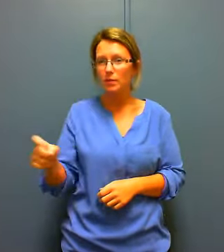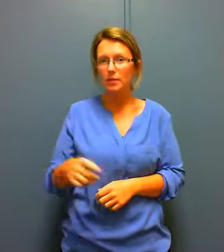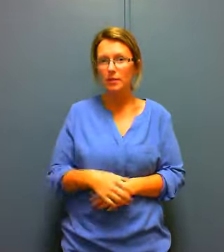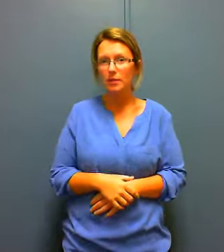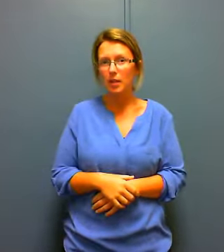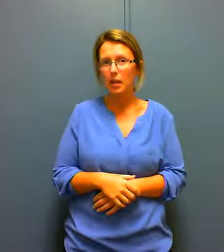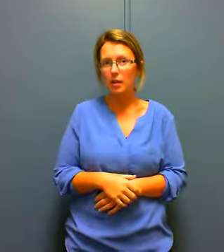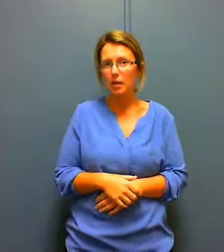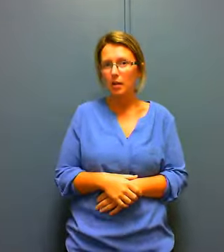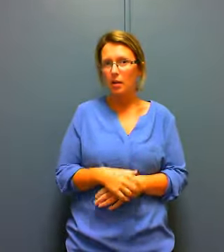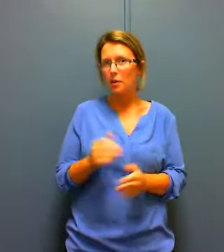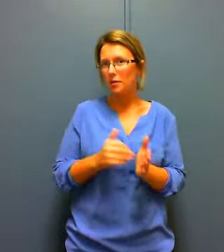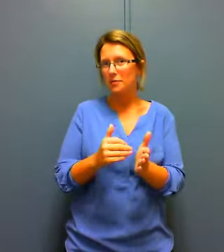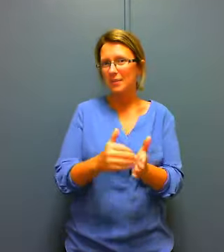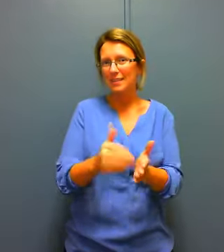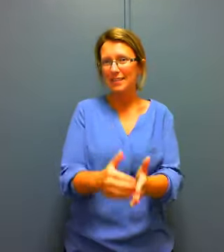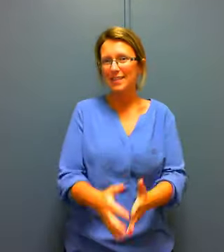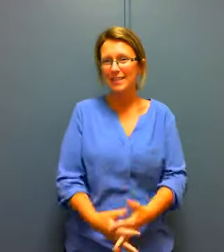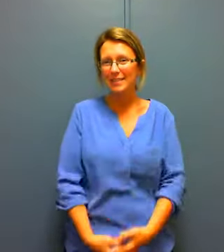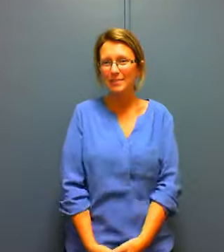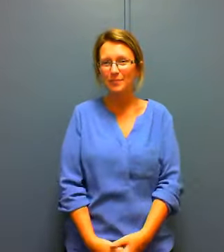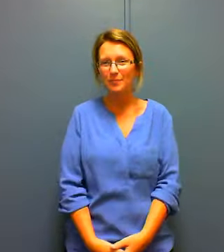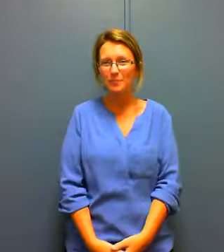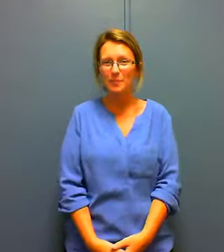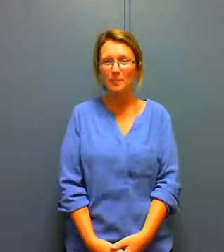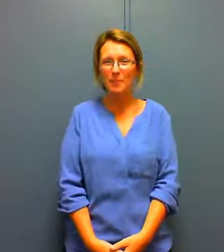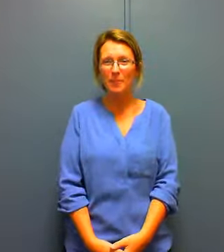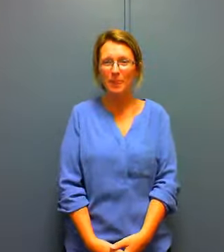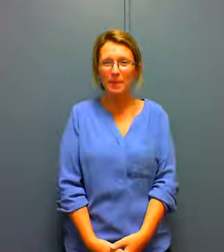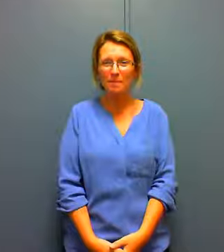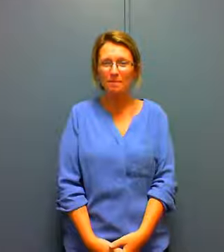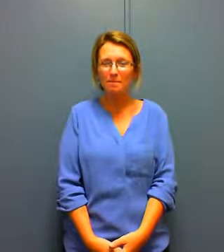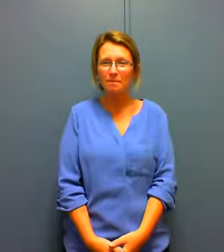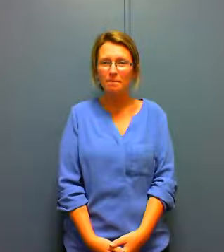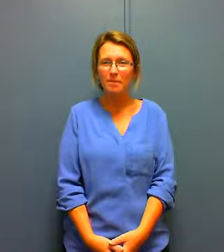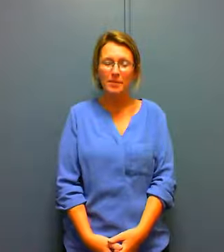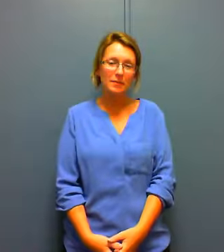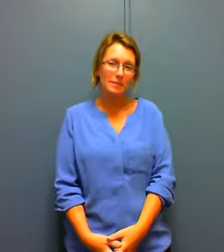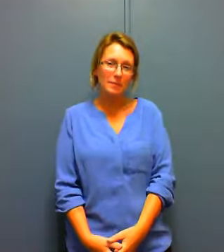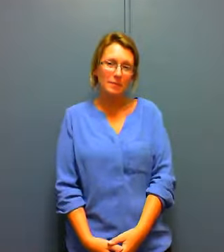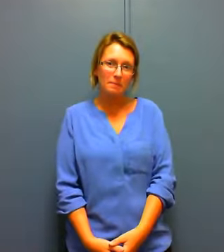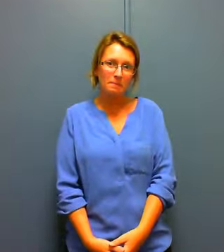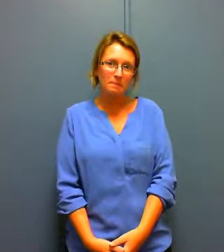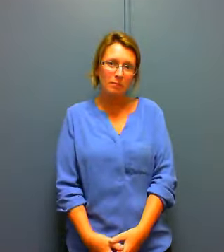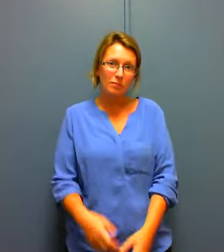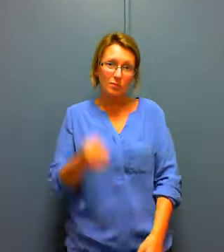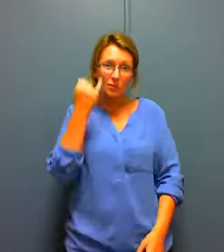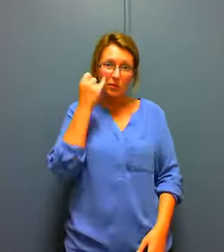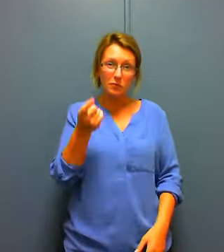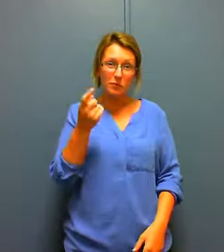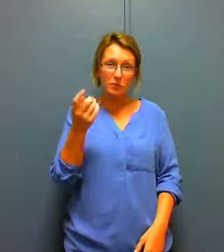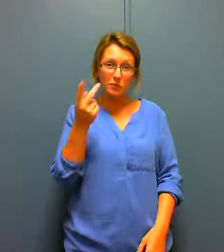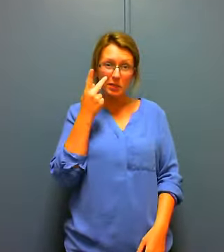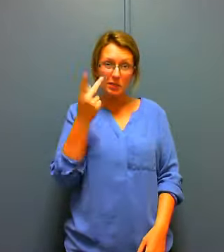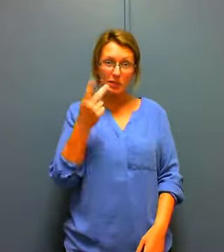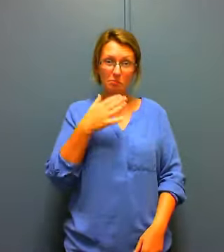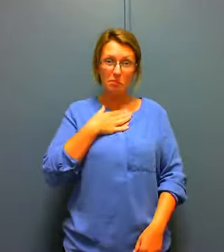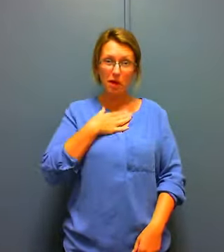unless you live in the countryside if you guys have been around our channel for a long time you might have seen one of our really old videos where we went to a park and